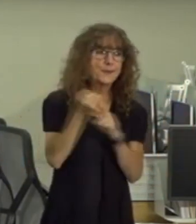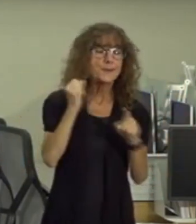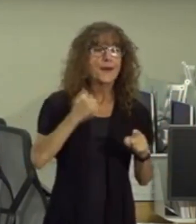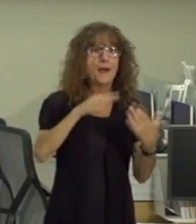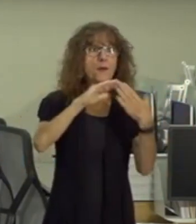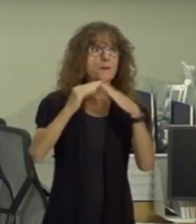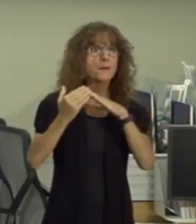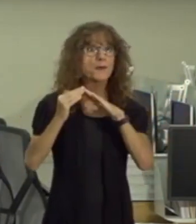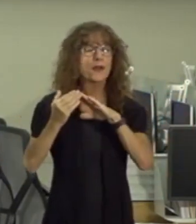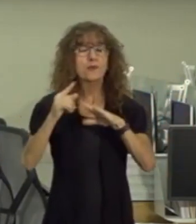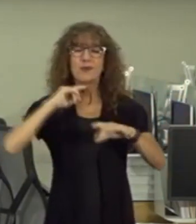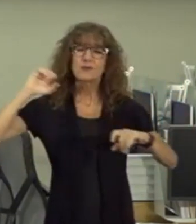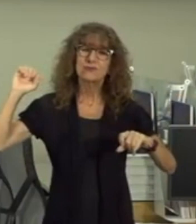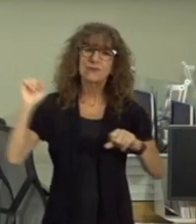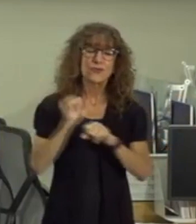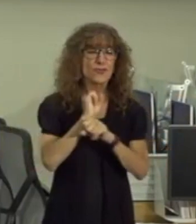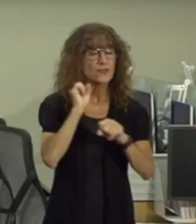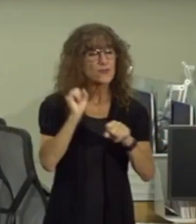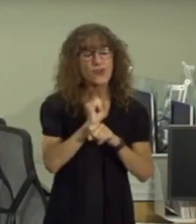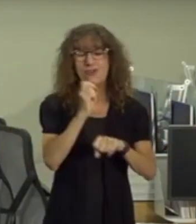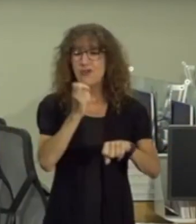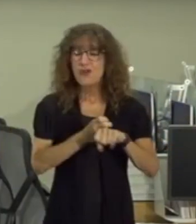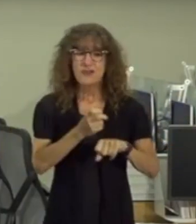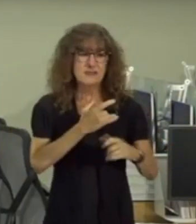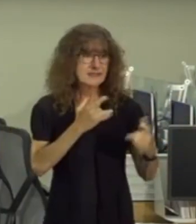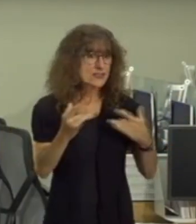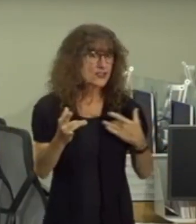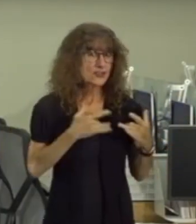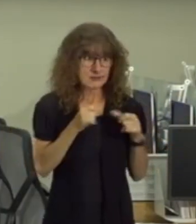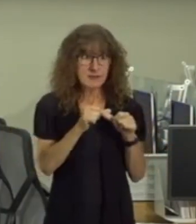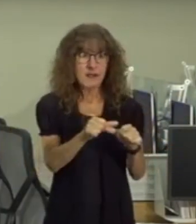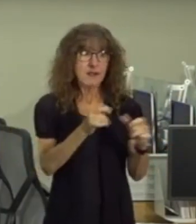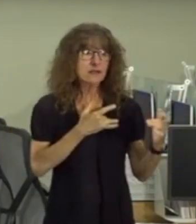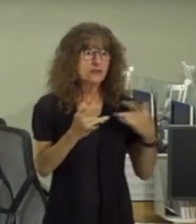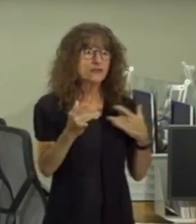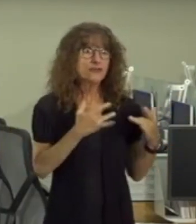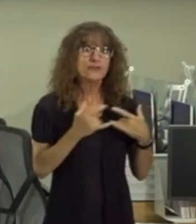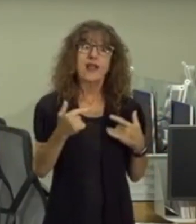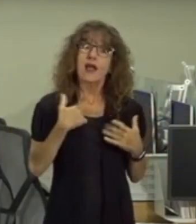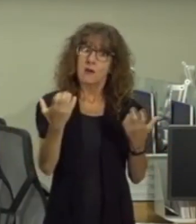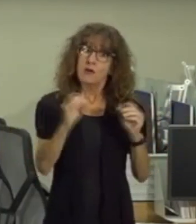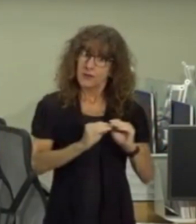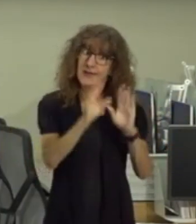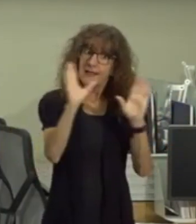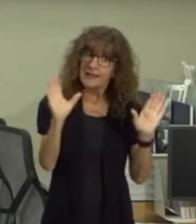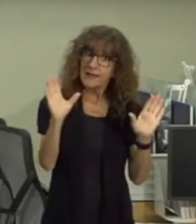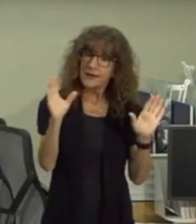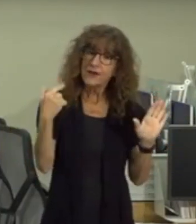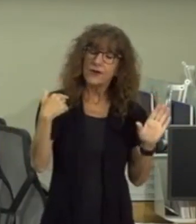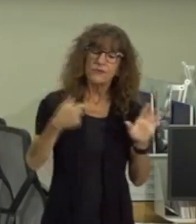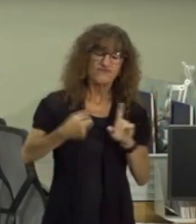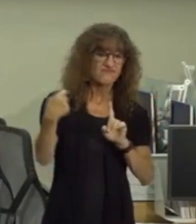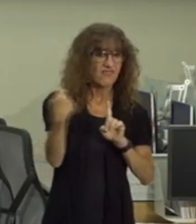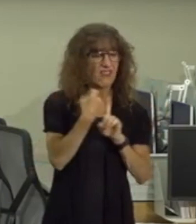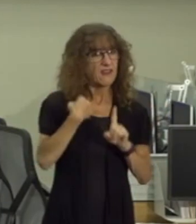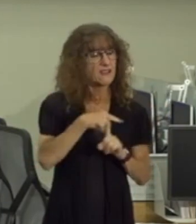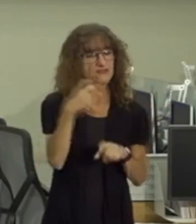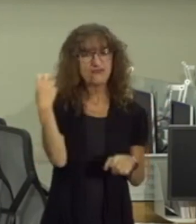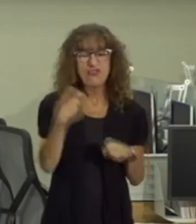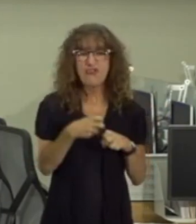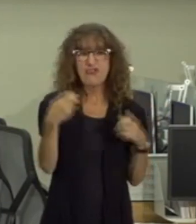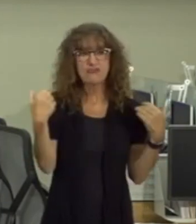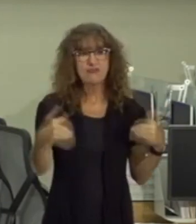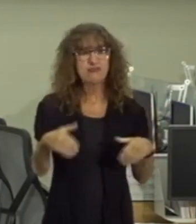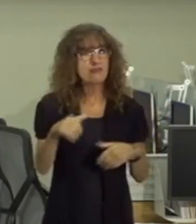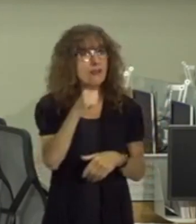we were very very concerned uh we remain very concerned uh and I want to be clear about something we were hit hard but it